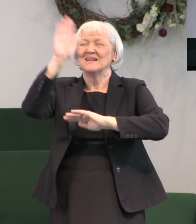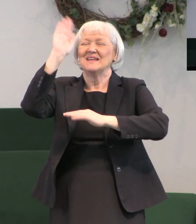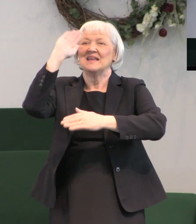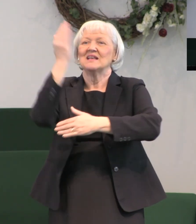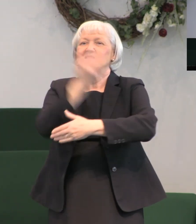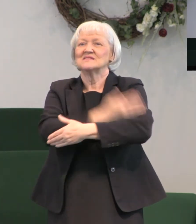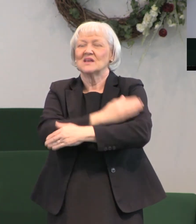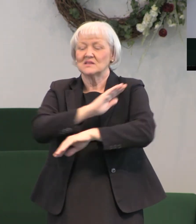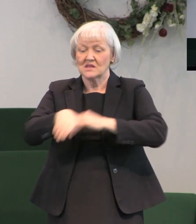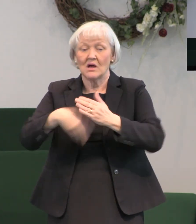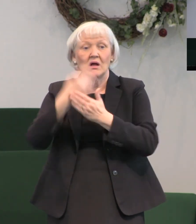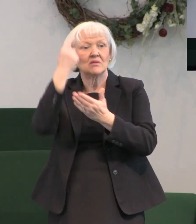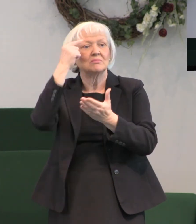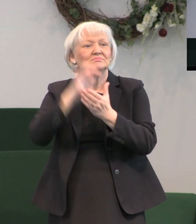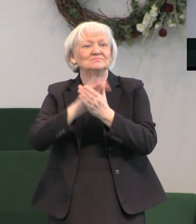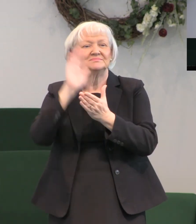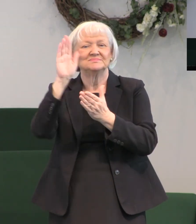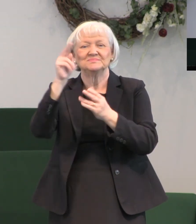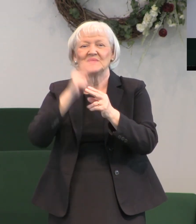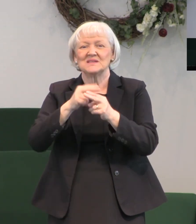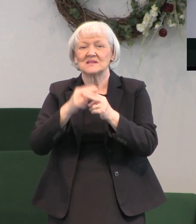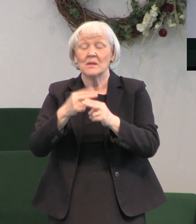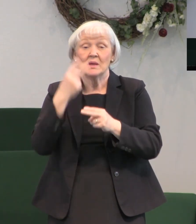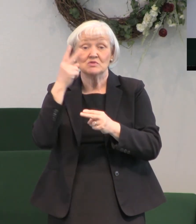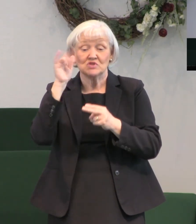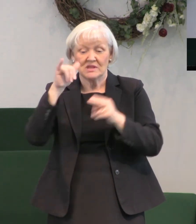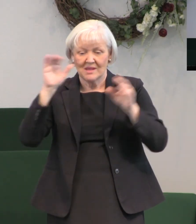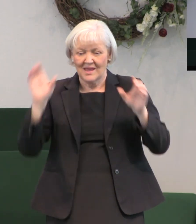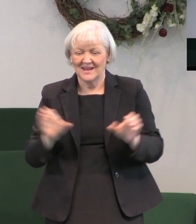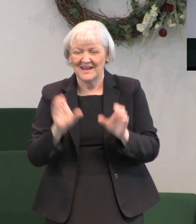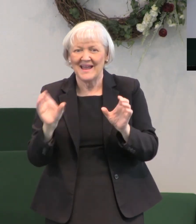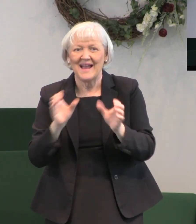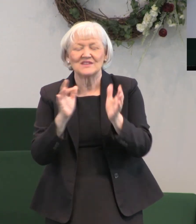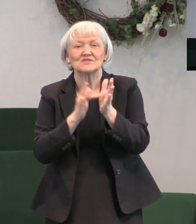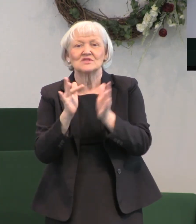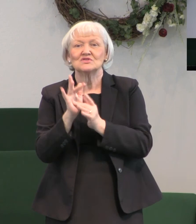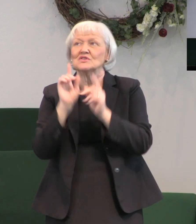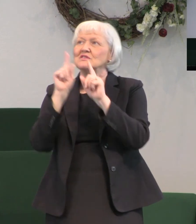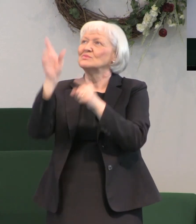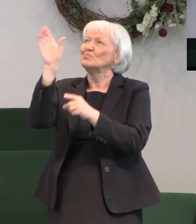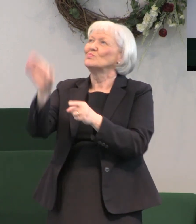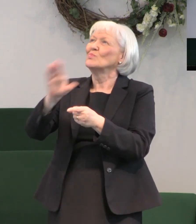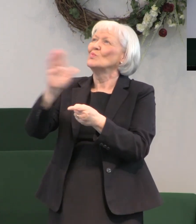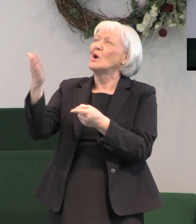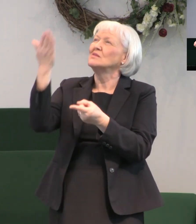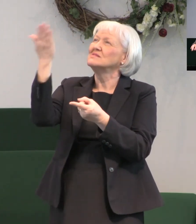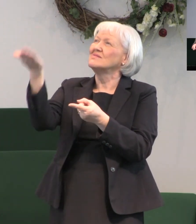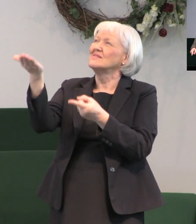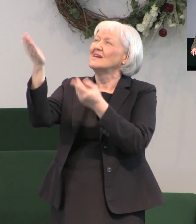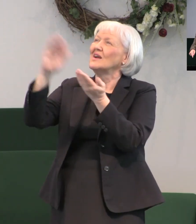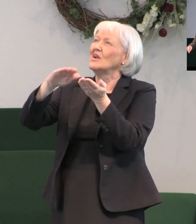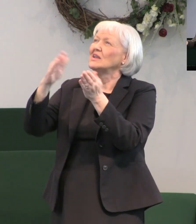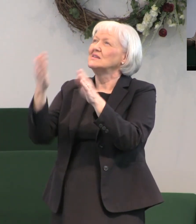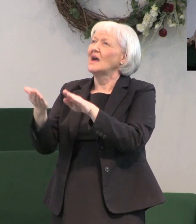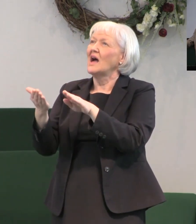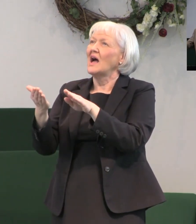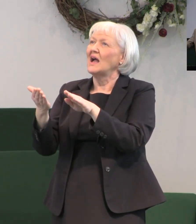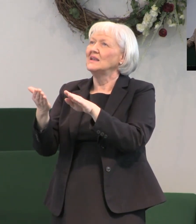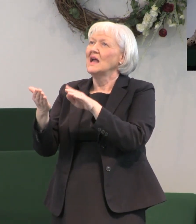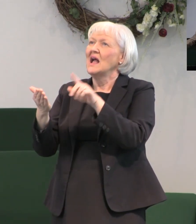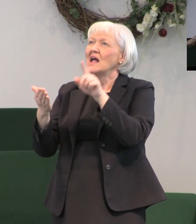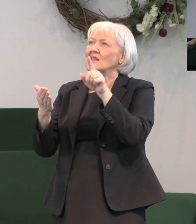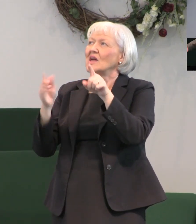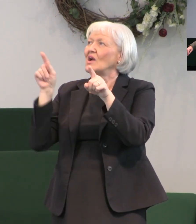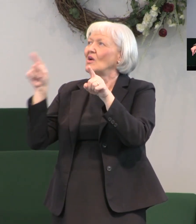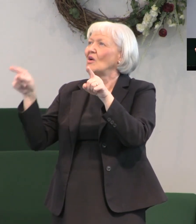them that believe on his name you see this in action even as Jesus died on the cross there's he died between two thieves one on the